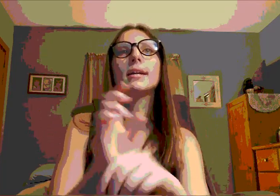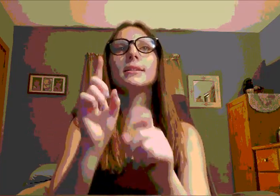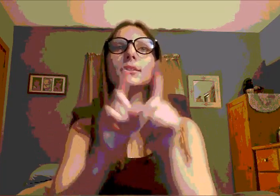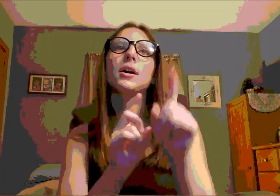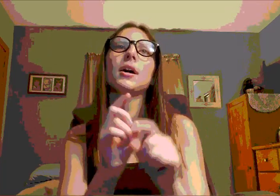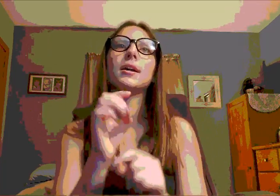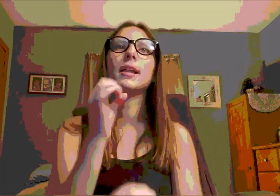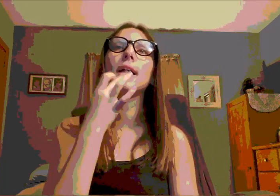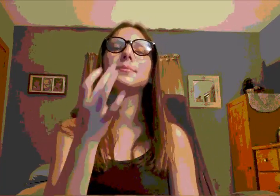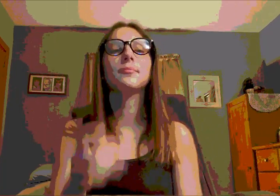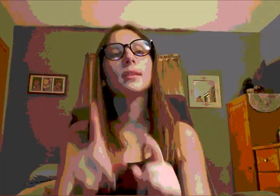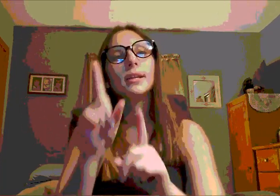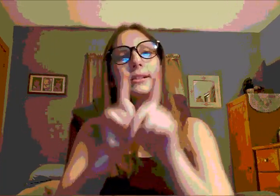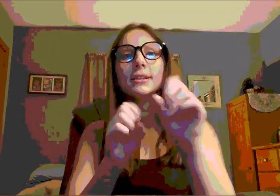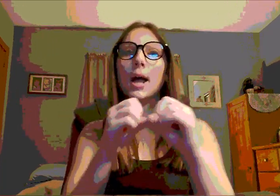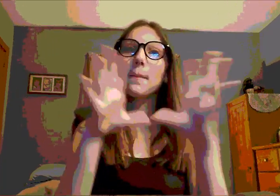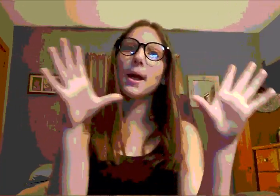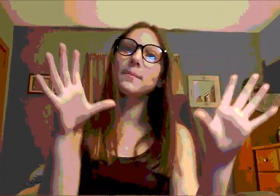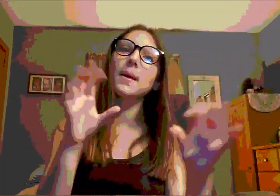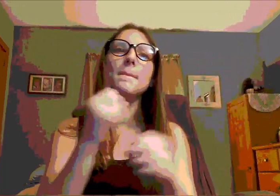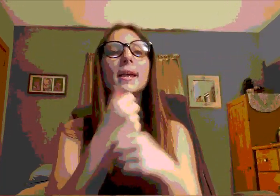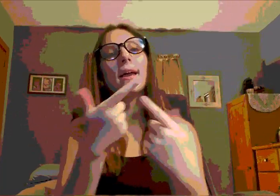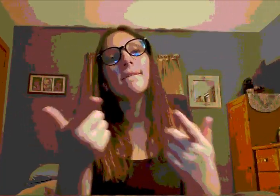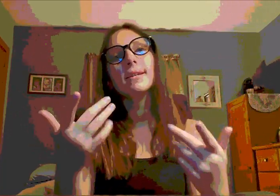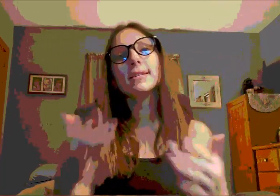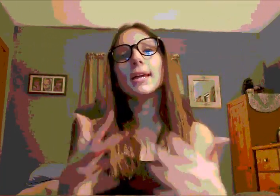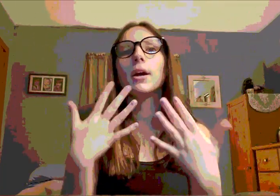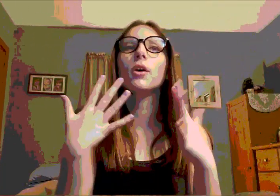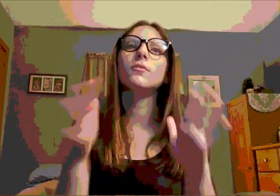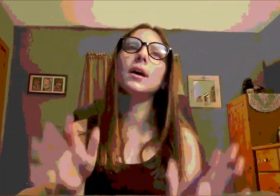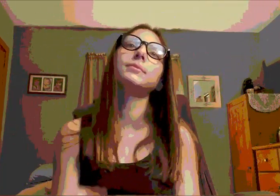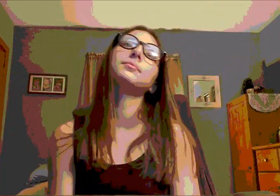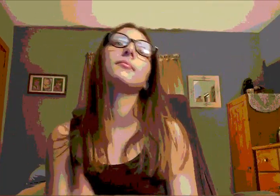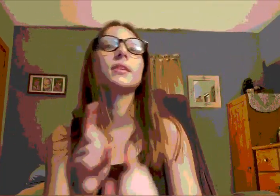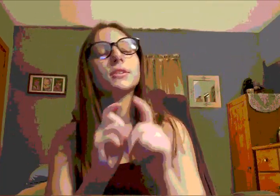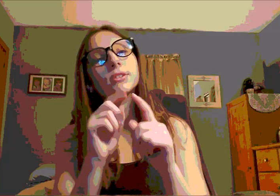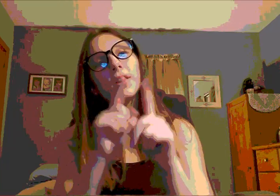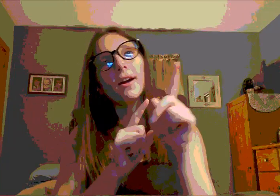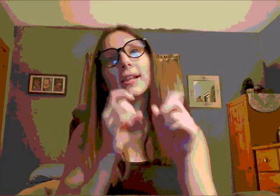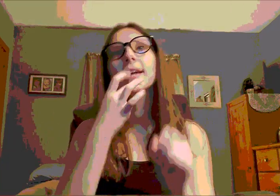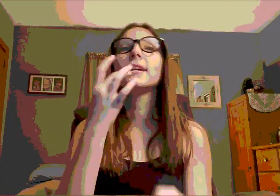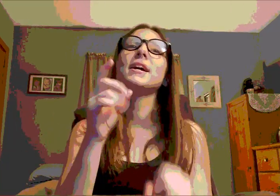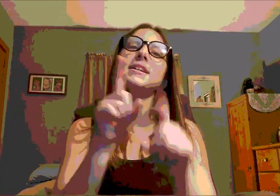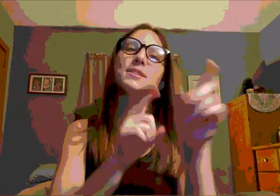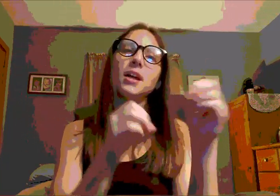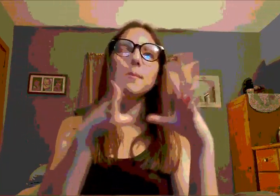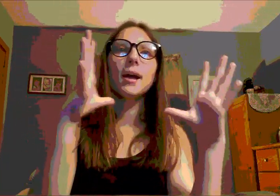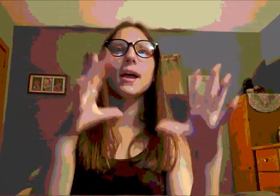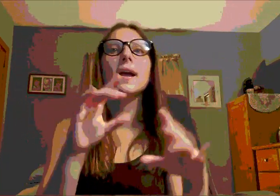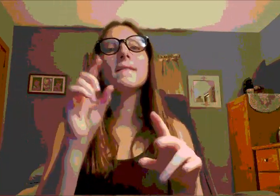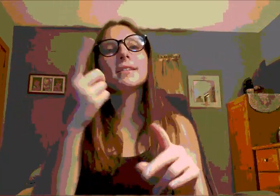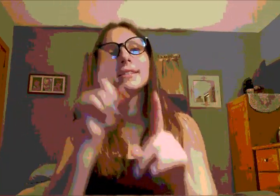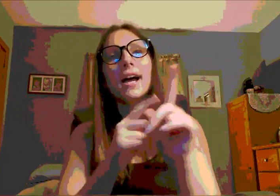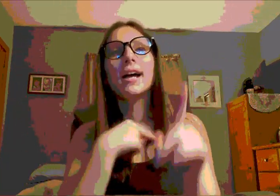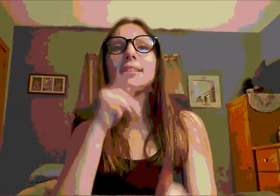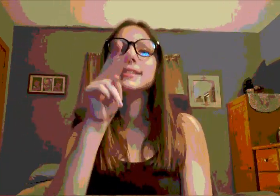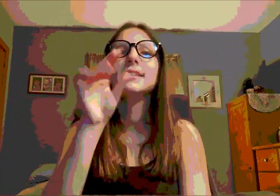Starlight, starlight, make everything alright Starlight, starlight, the star I see